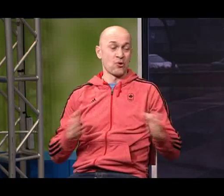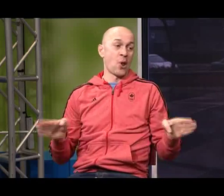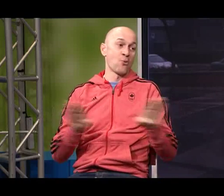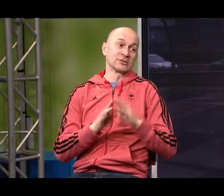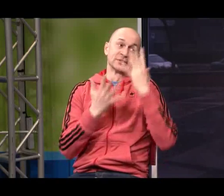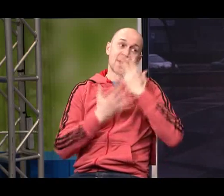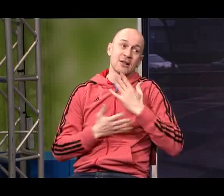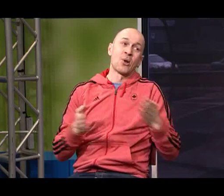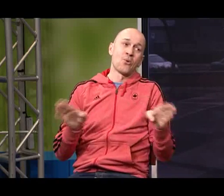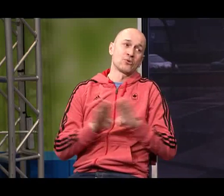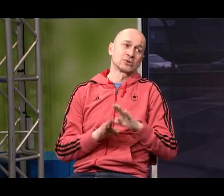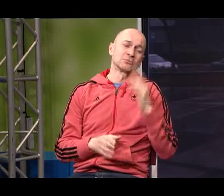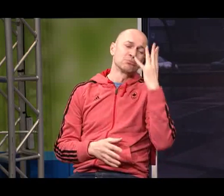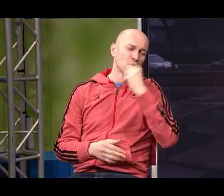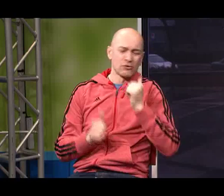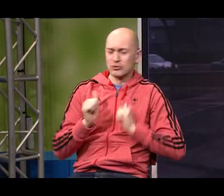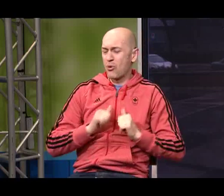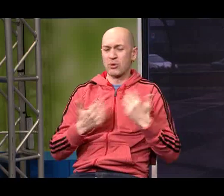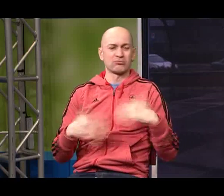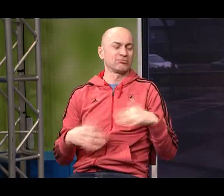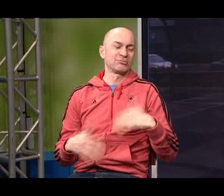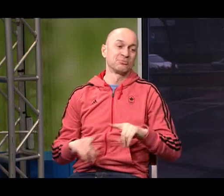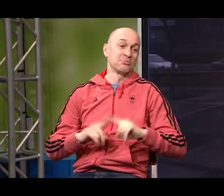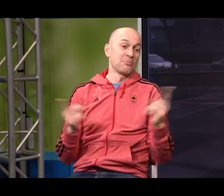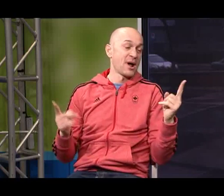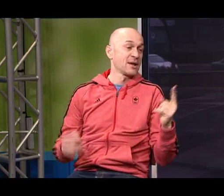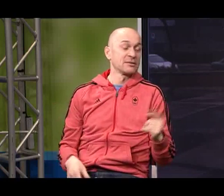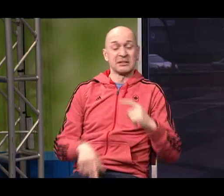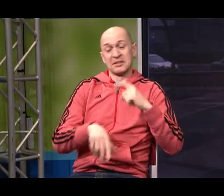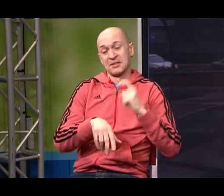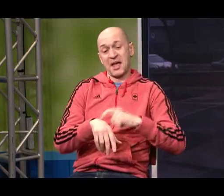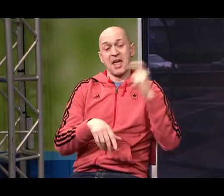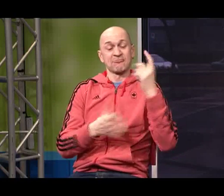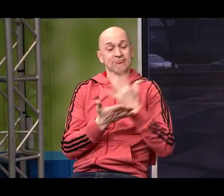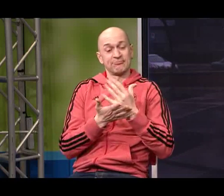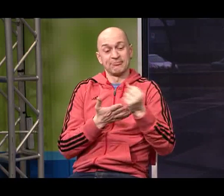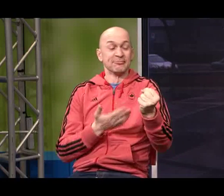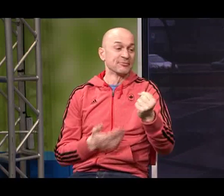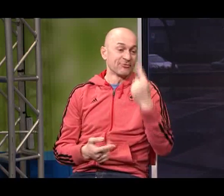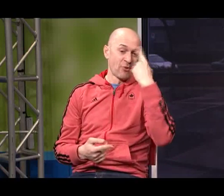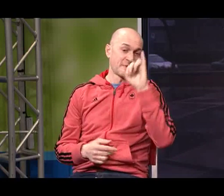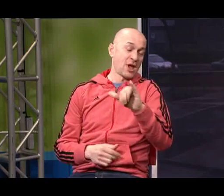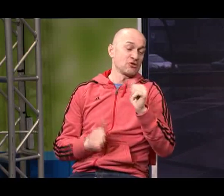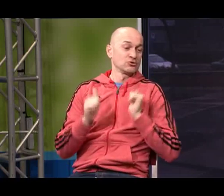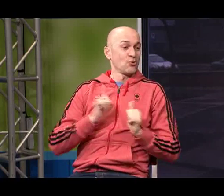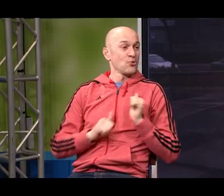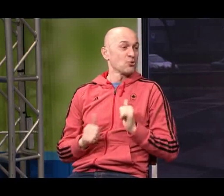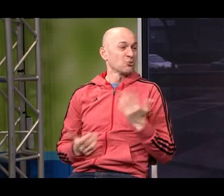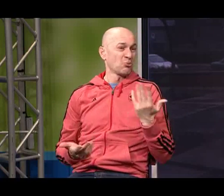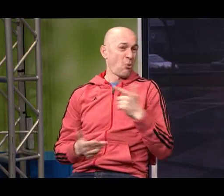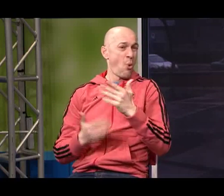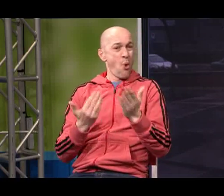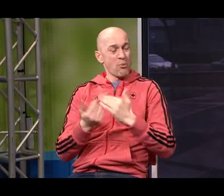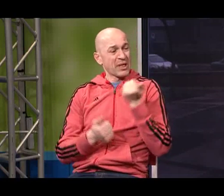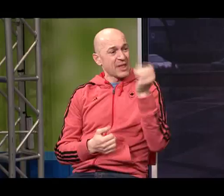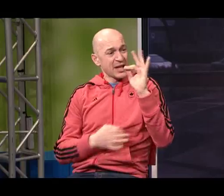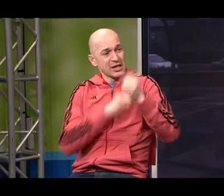years and unfortunately that show did close come to an end which was such a beautiful show but that was a terrific experience